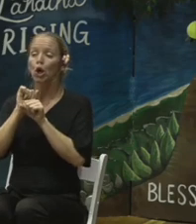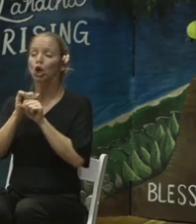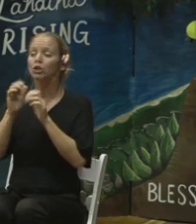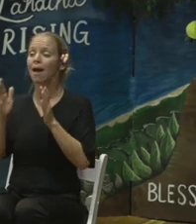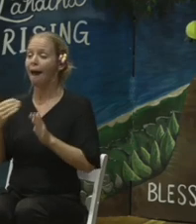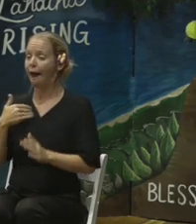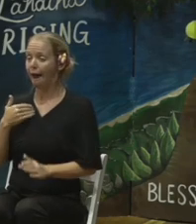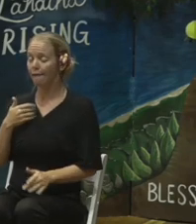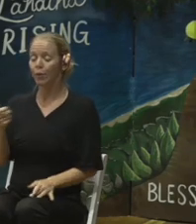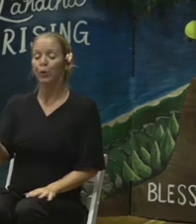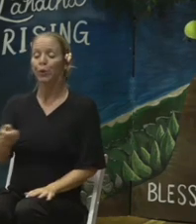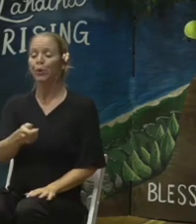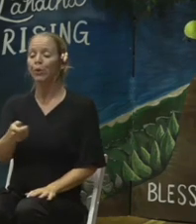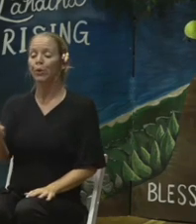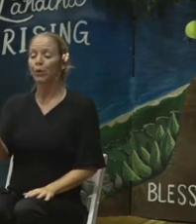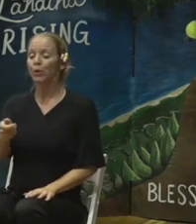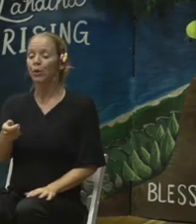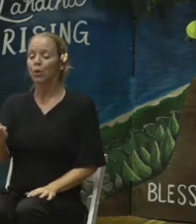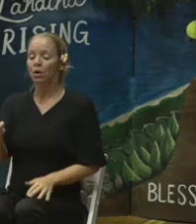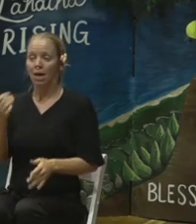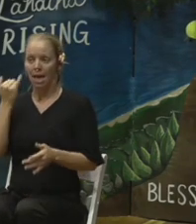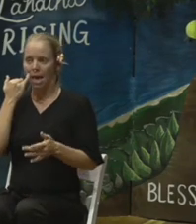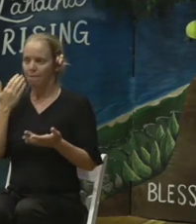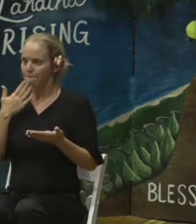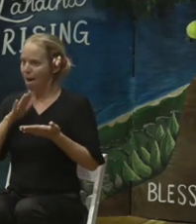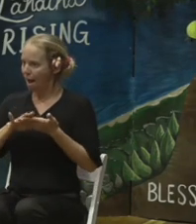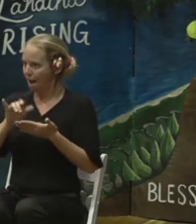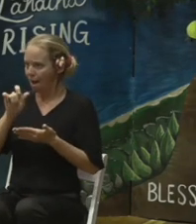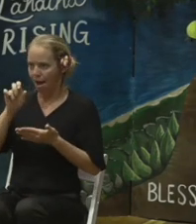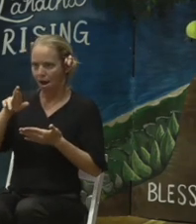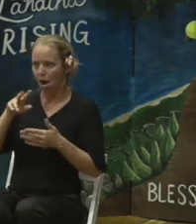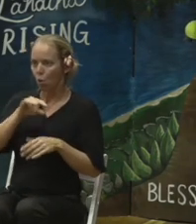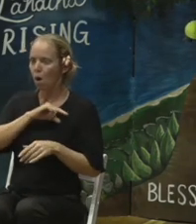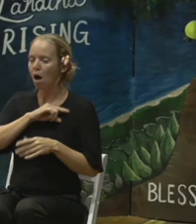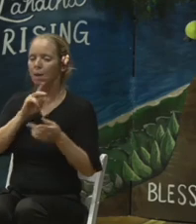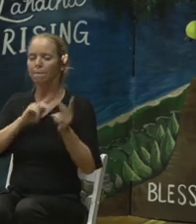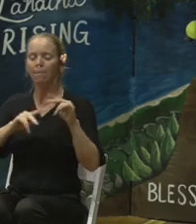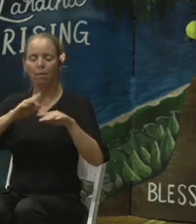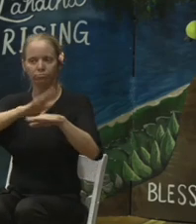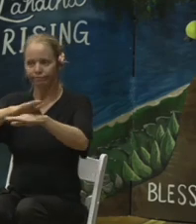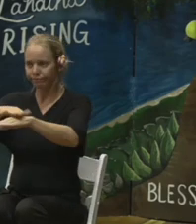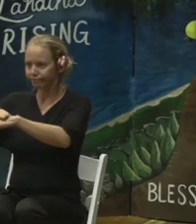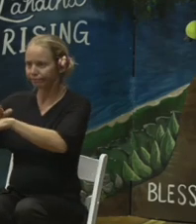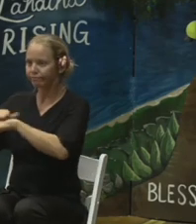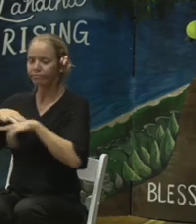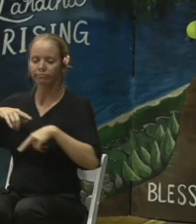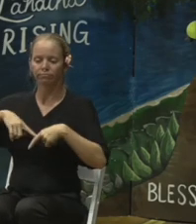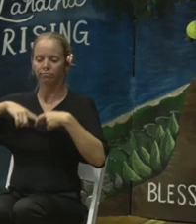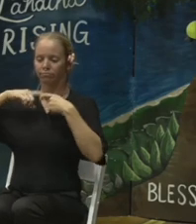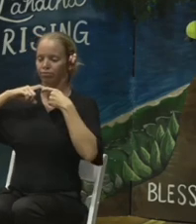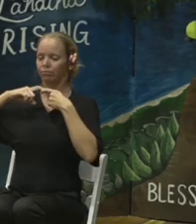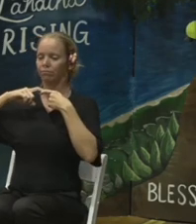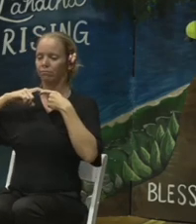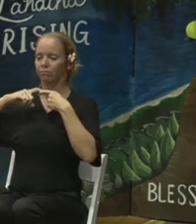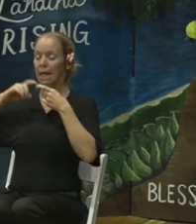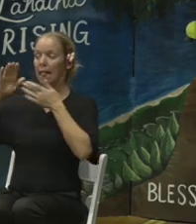alarm beeps, work stops, people are notified. And once it's cleared, work will continue.